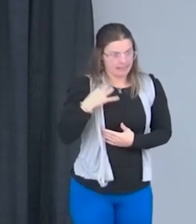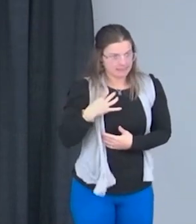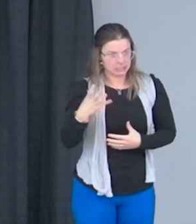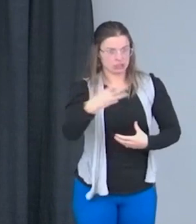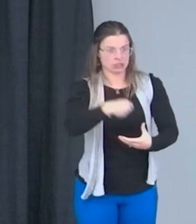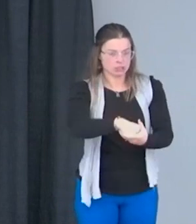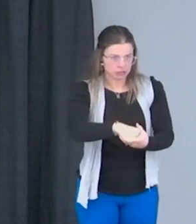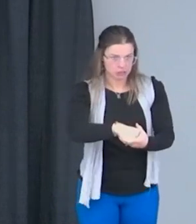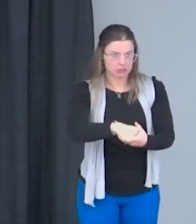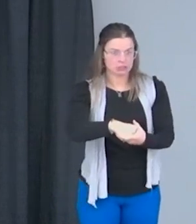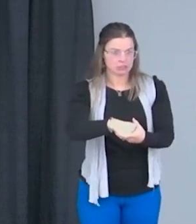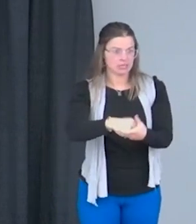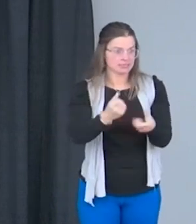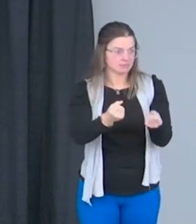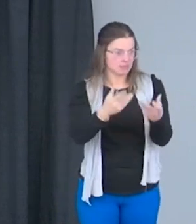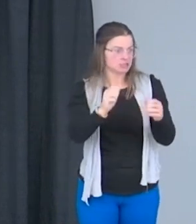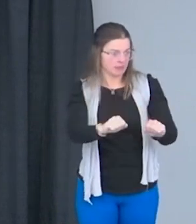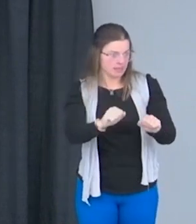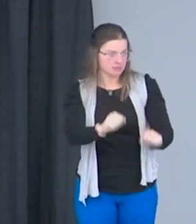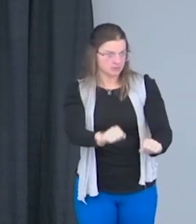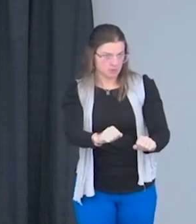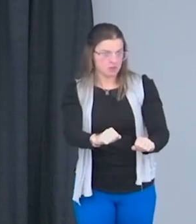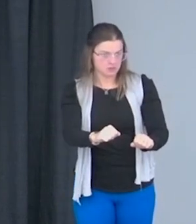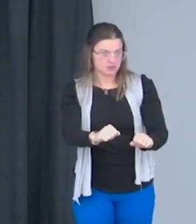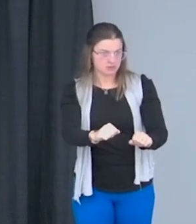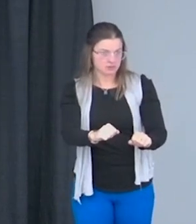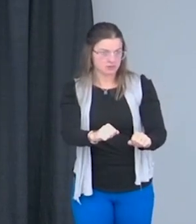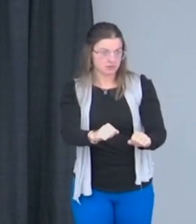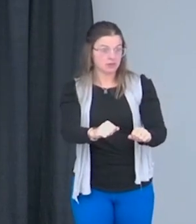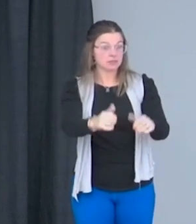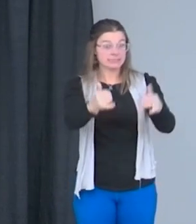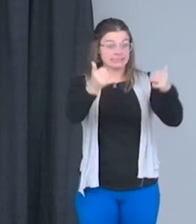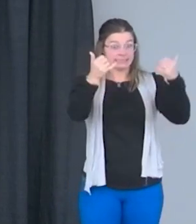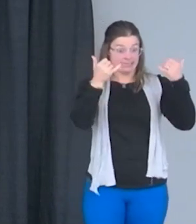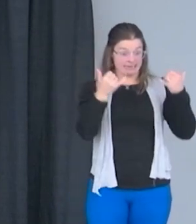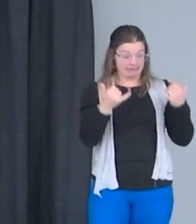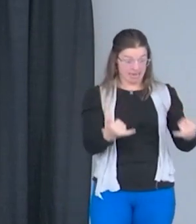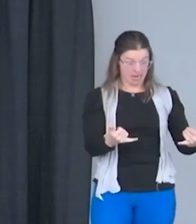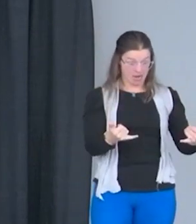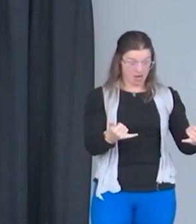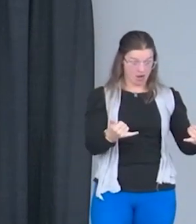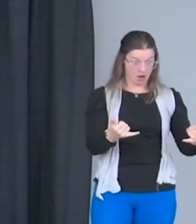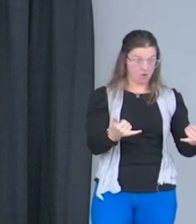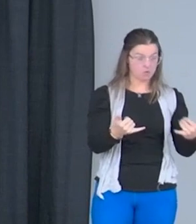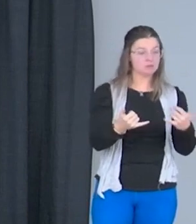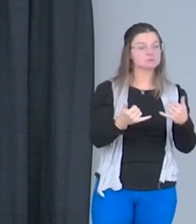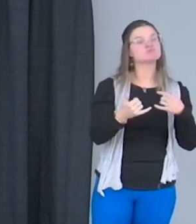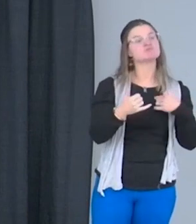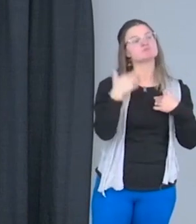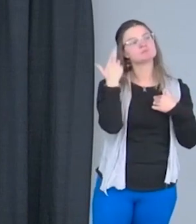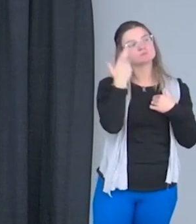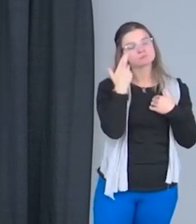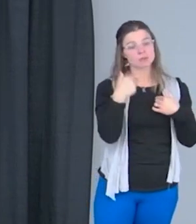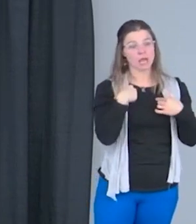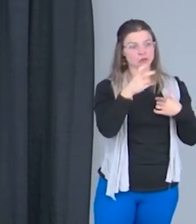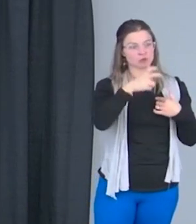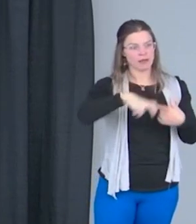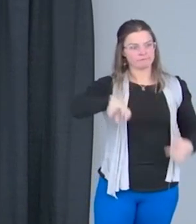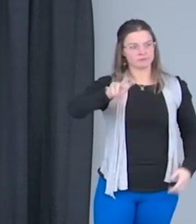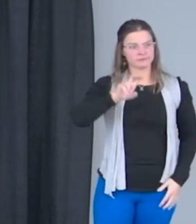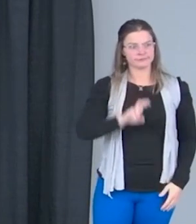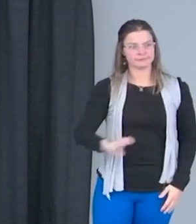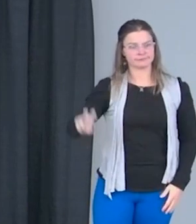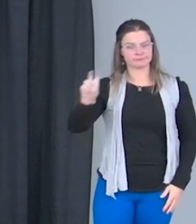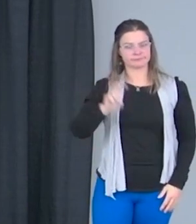there as much as when I go travel. Now, as being a student of life, I find that since I travel a lot for